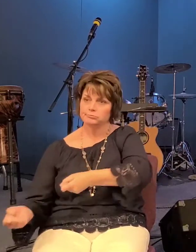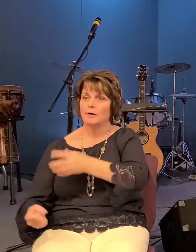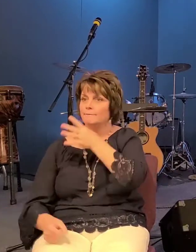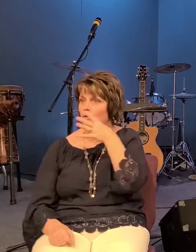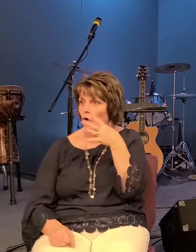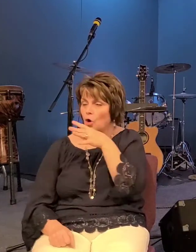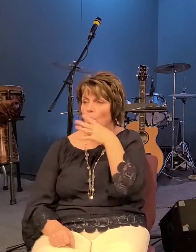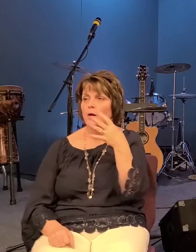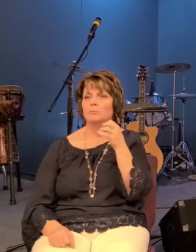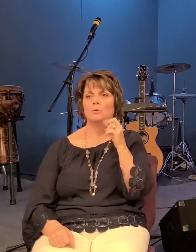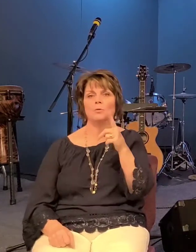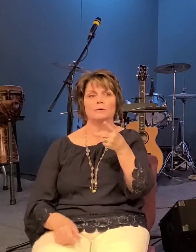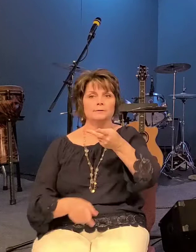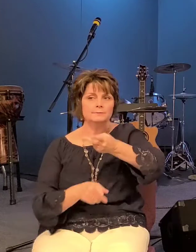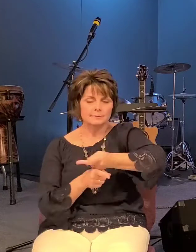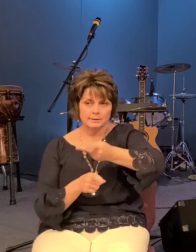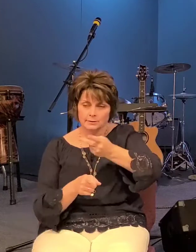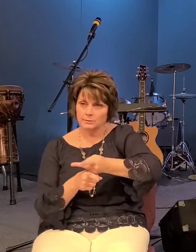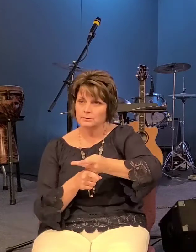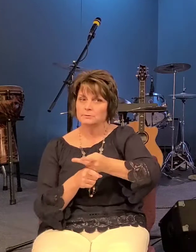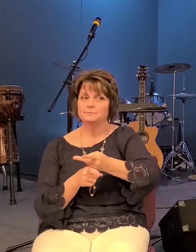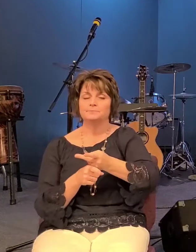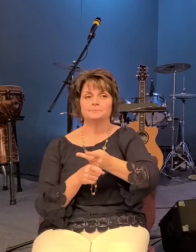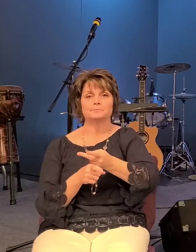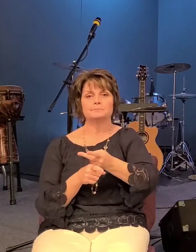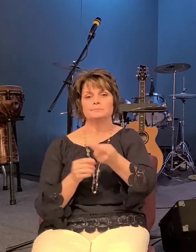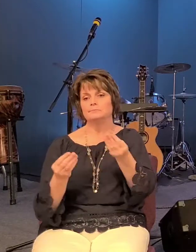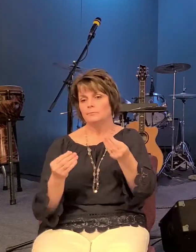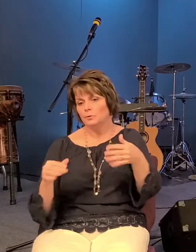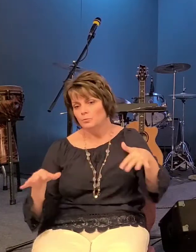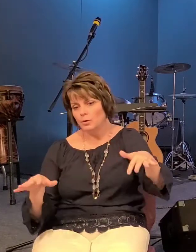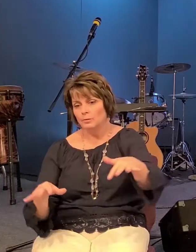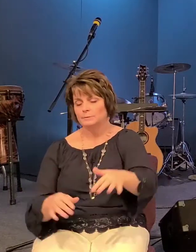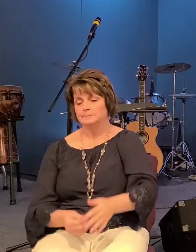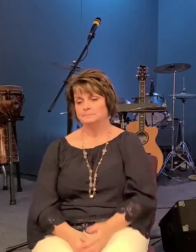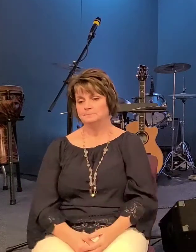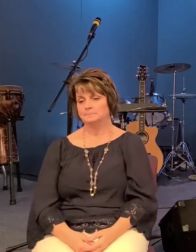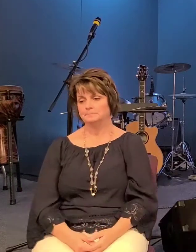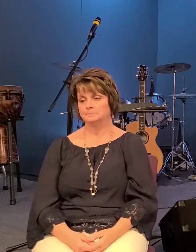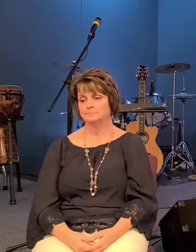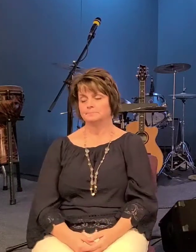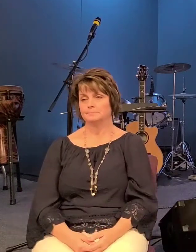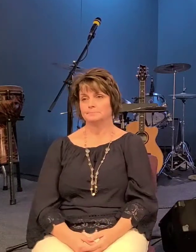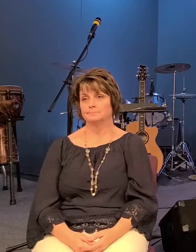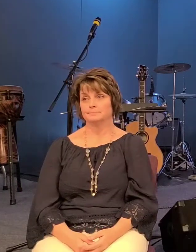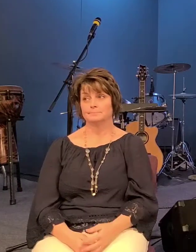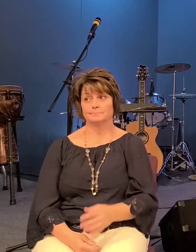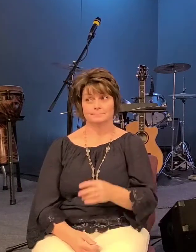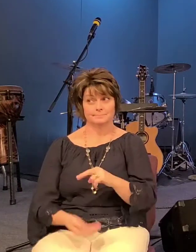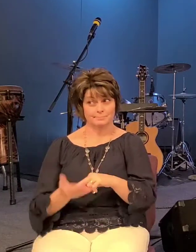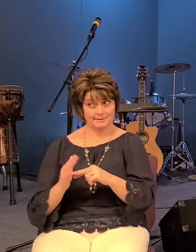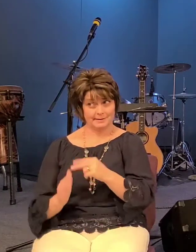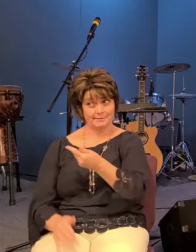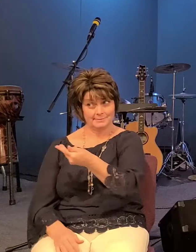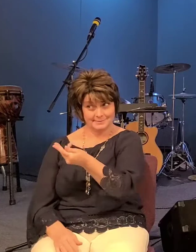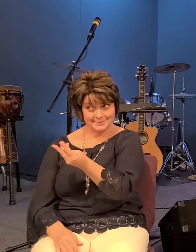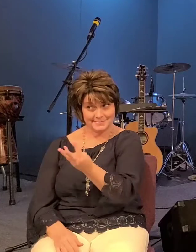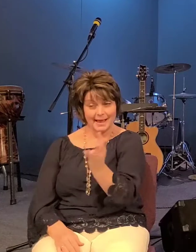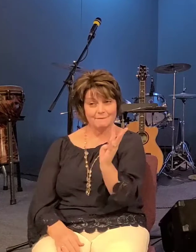or or taking care of of their property they had several children